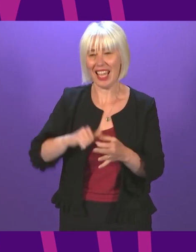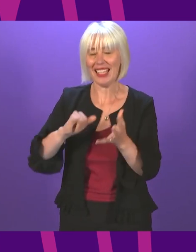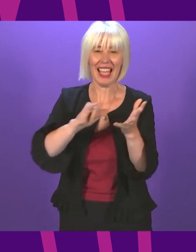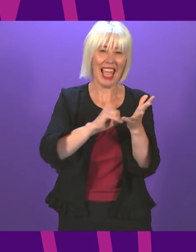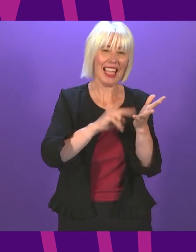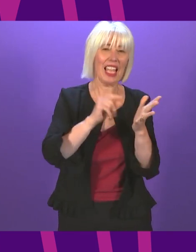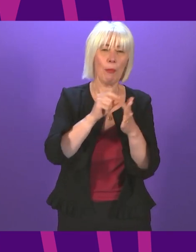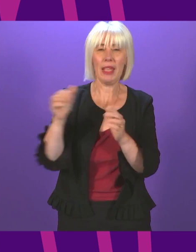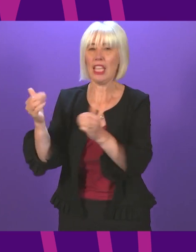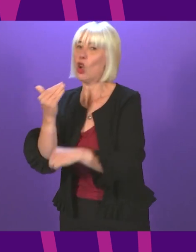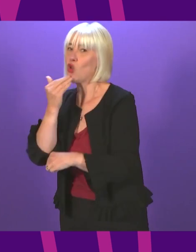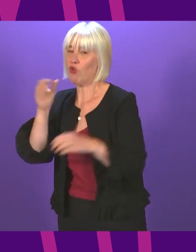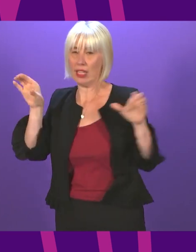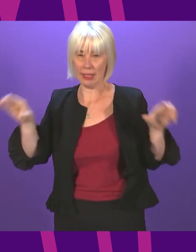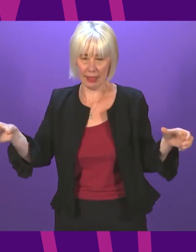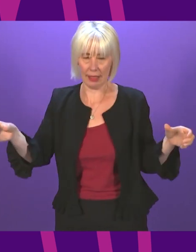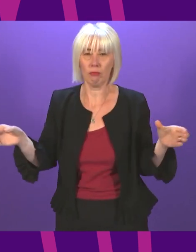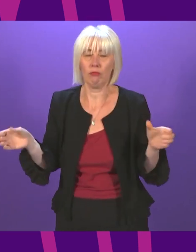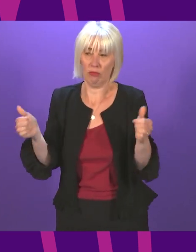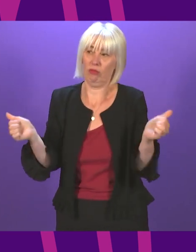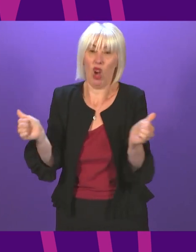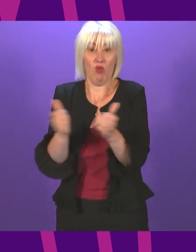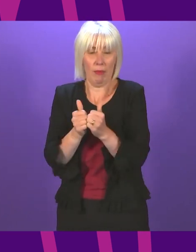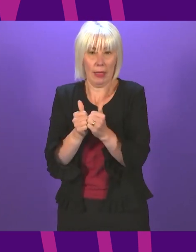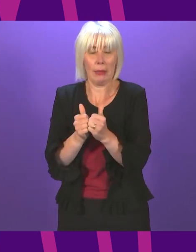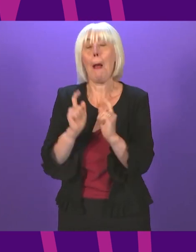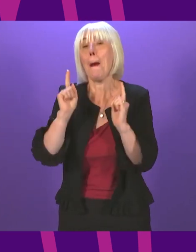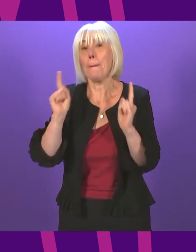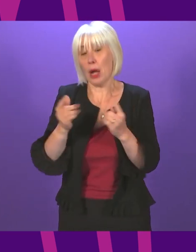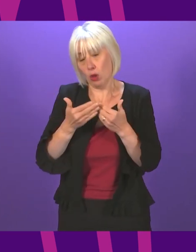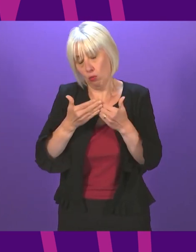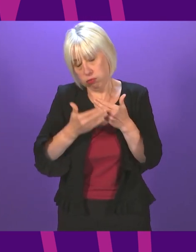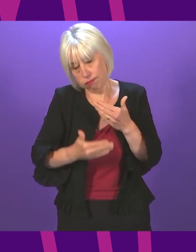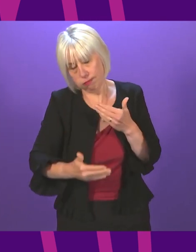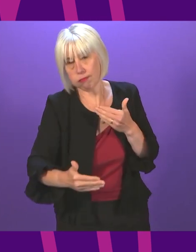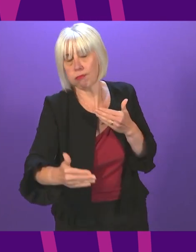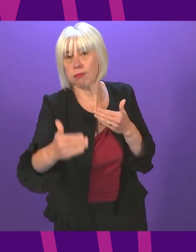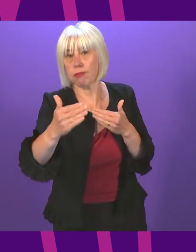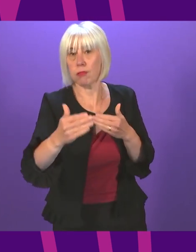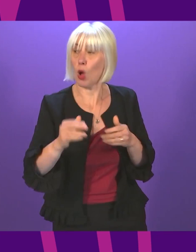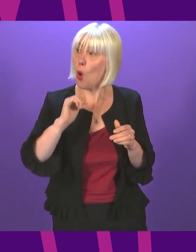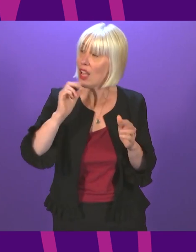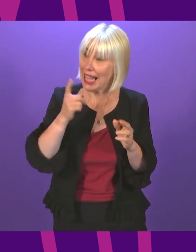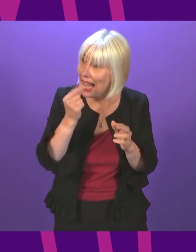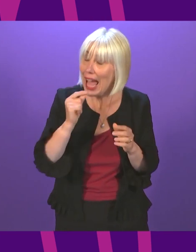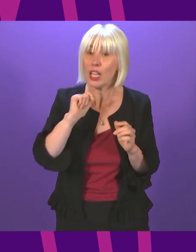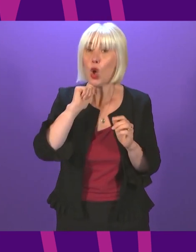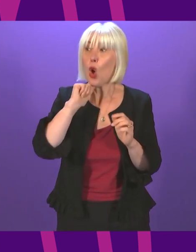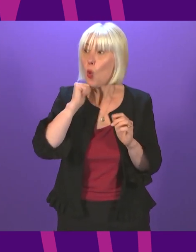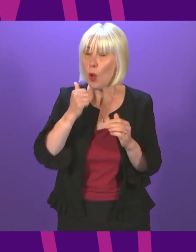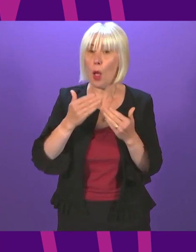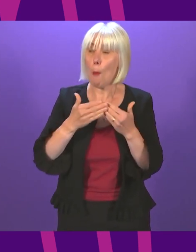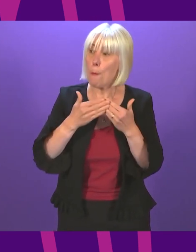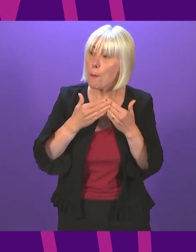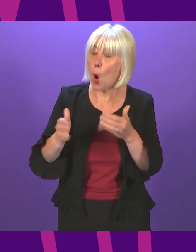the Greens, I hope, and I mean this sincerely, that over time it can and it will encourage greater cooperation